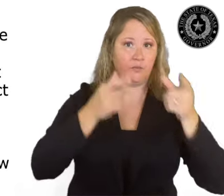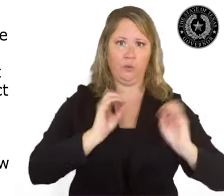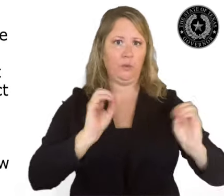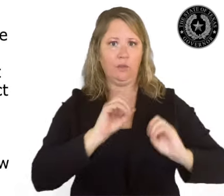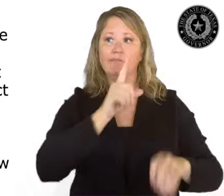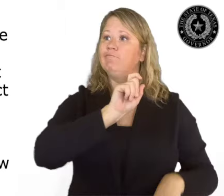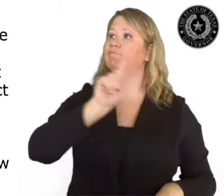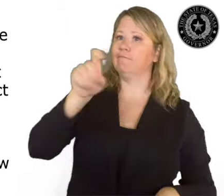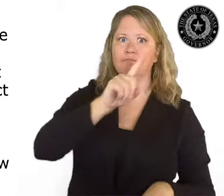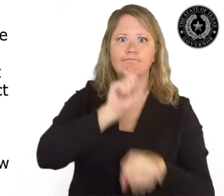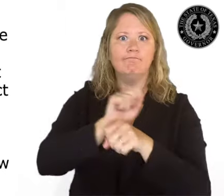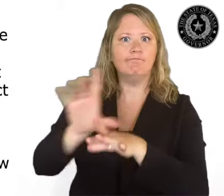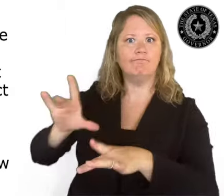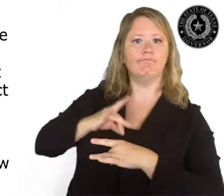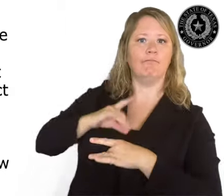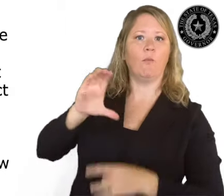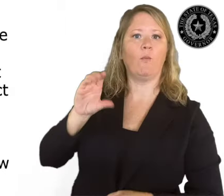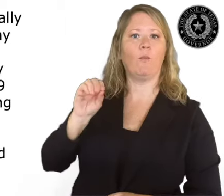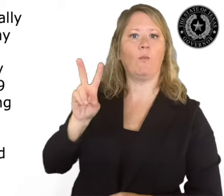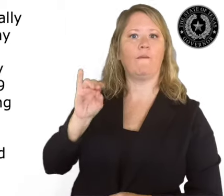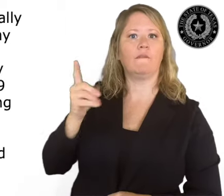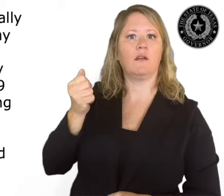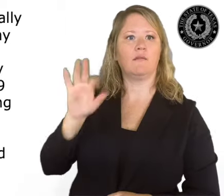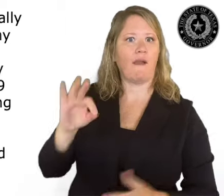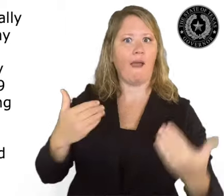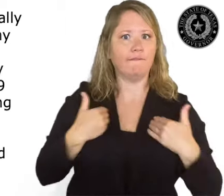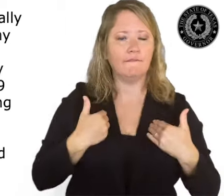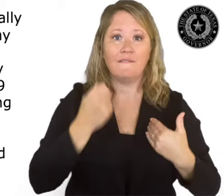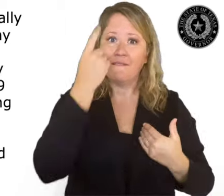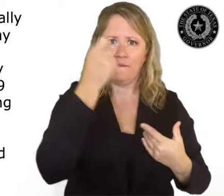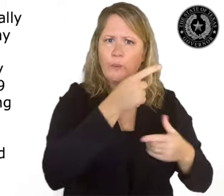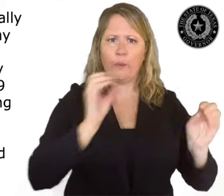knowing it because they have no symptoms and